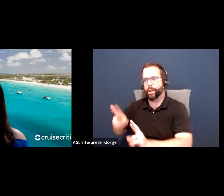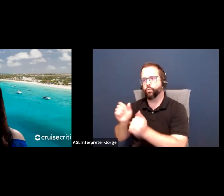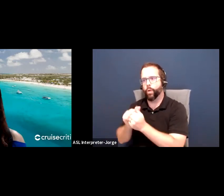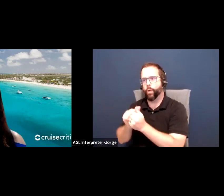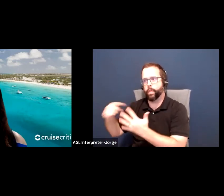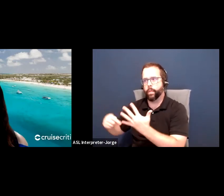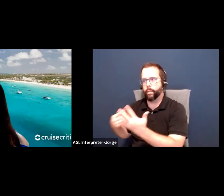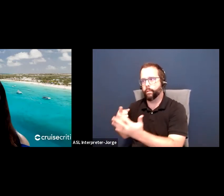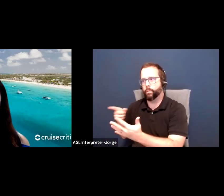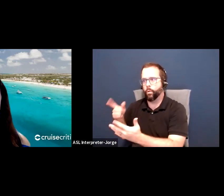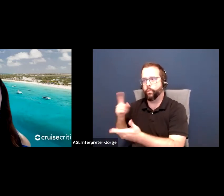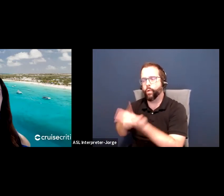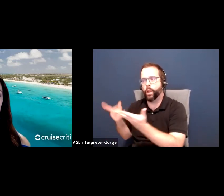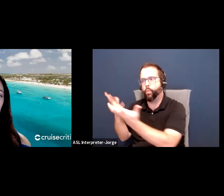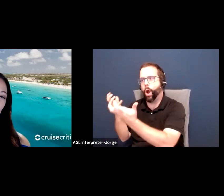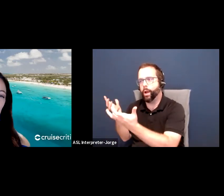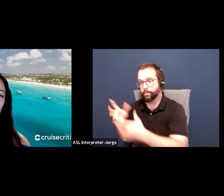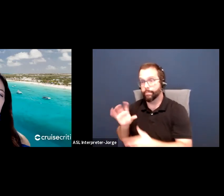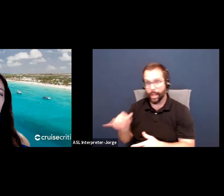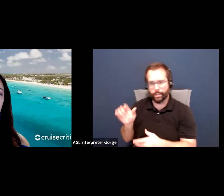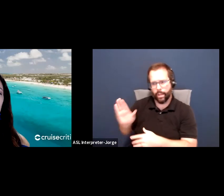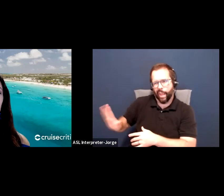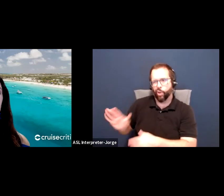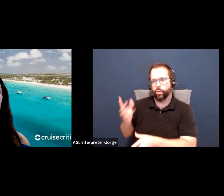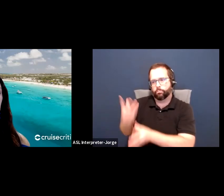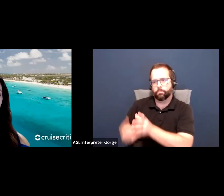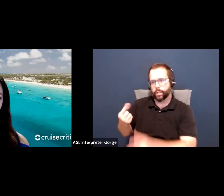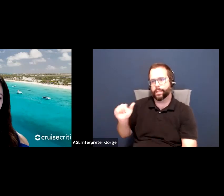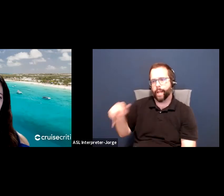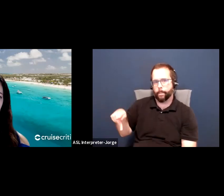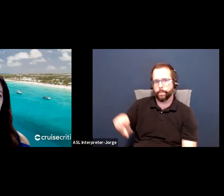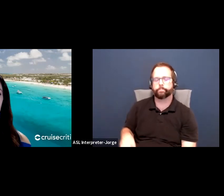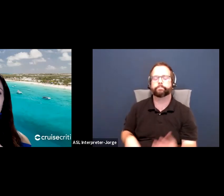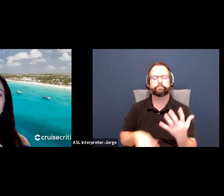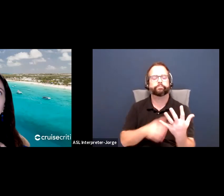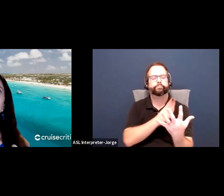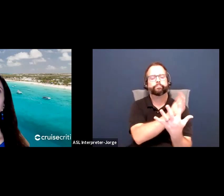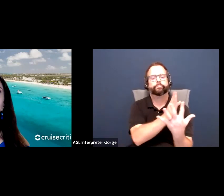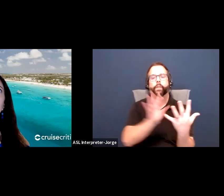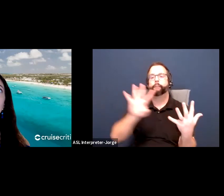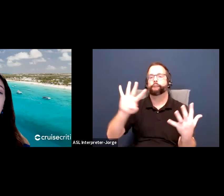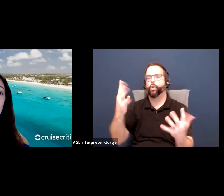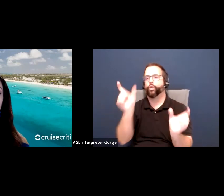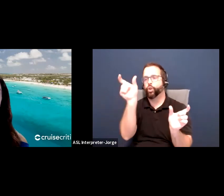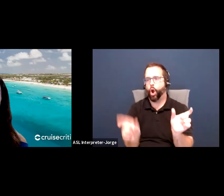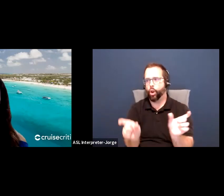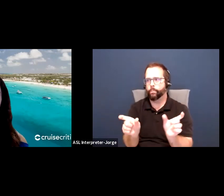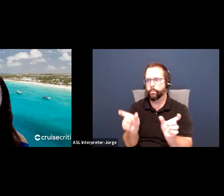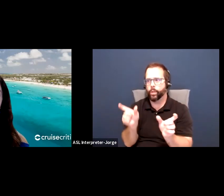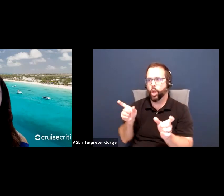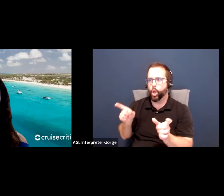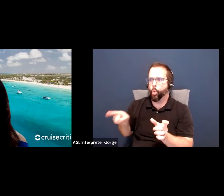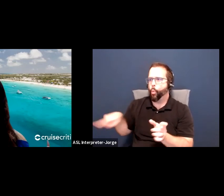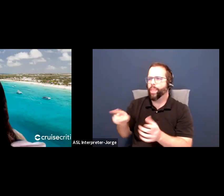The fourth column is the benefit to the stakeholder. What is it that they want from us? Sure, the parents may